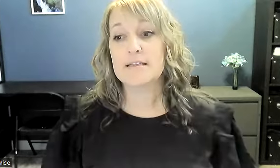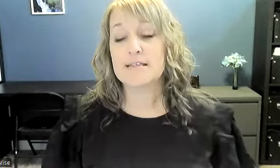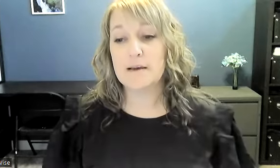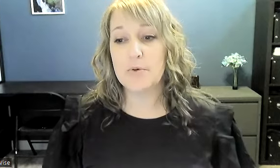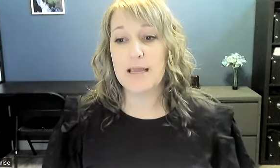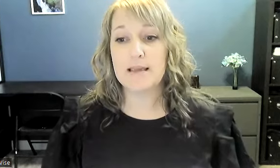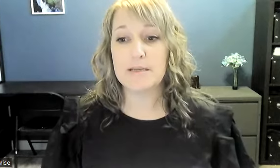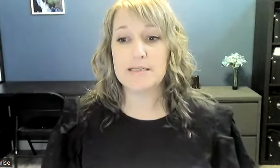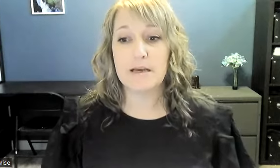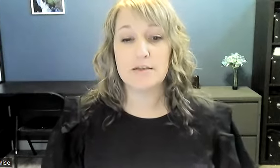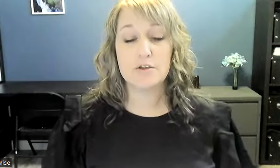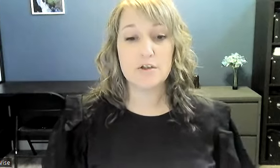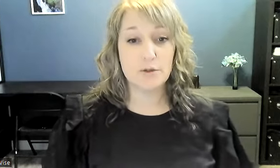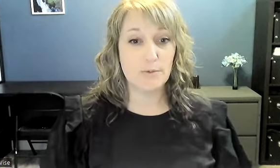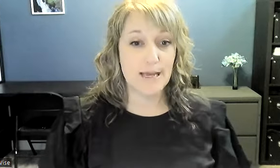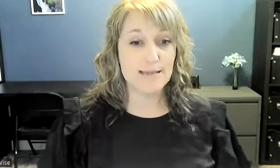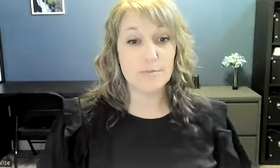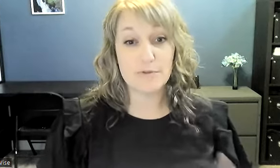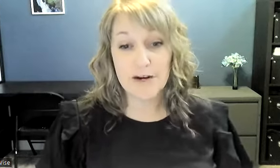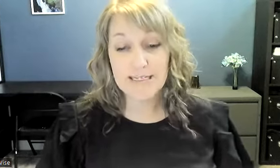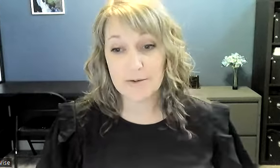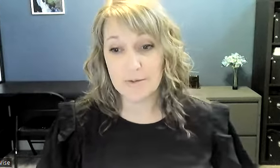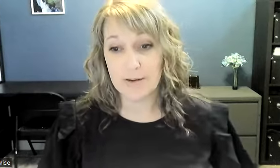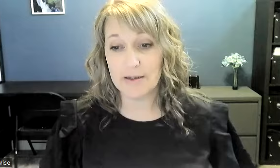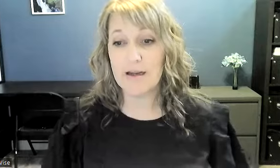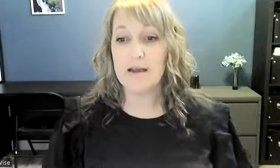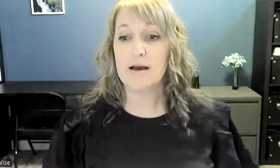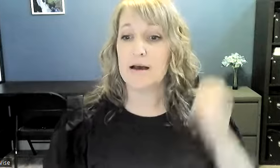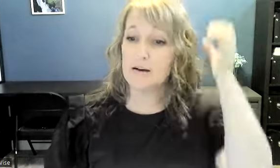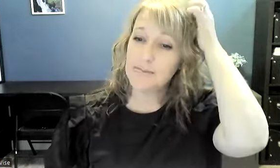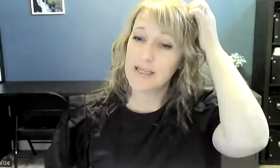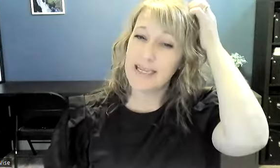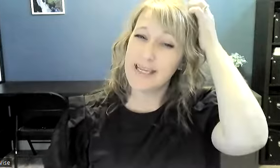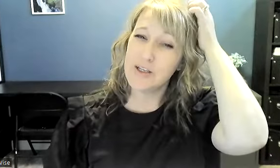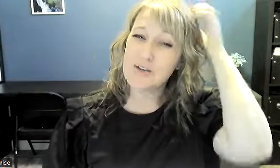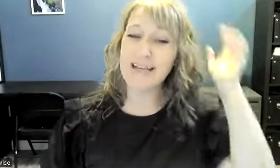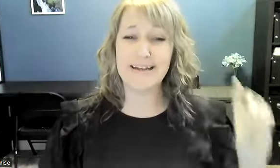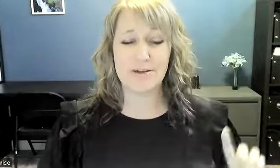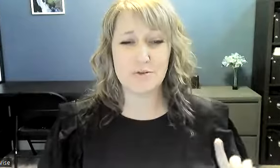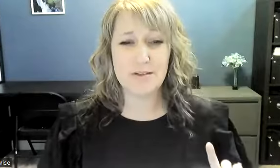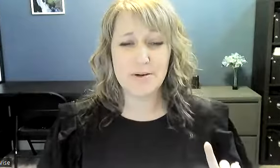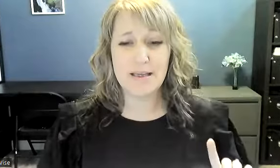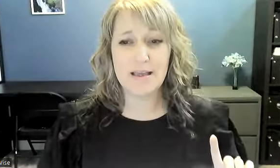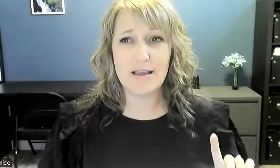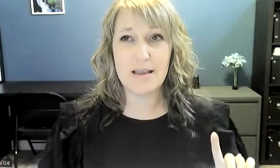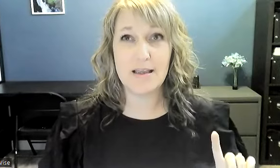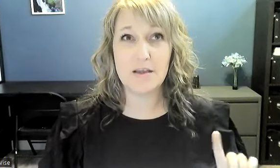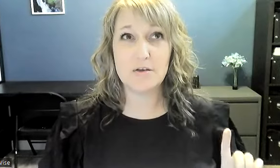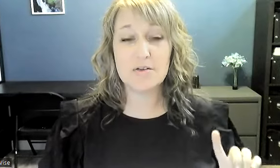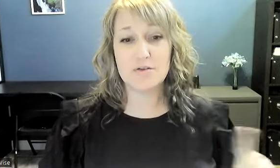subway can be signed two ways and before i tell you about it um in your signing naturally book it uses